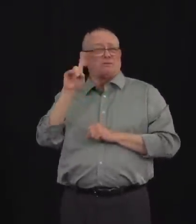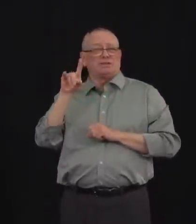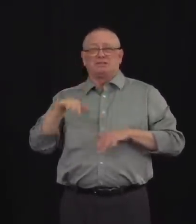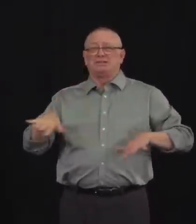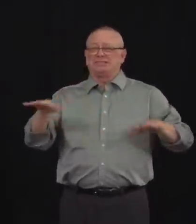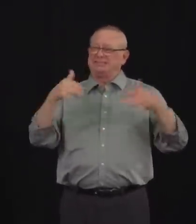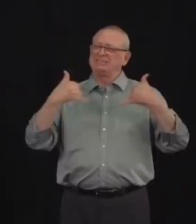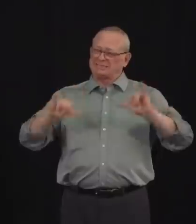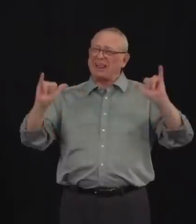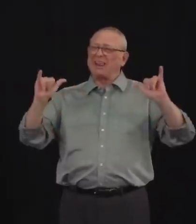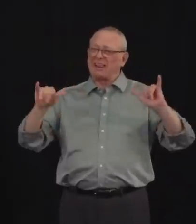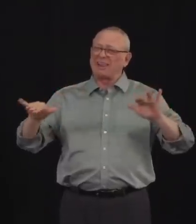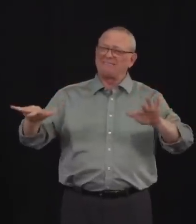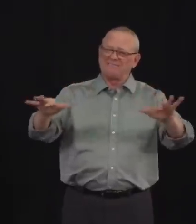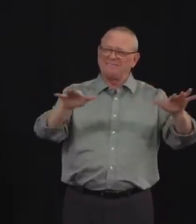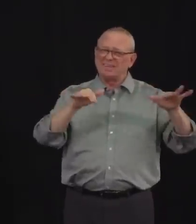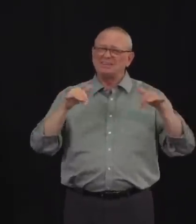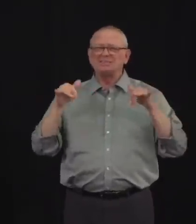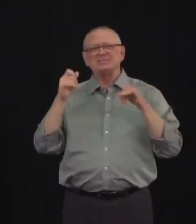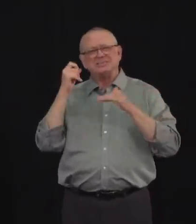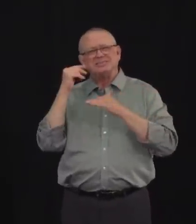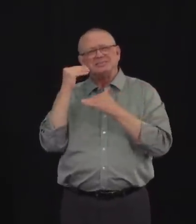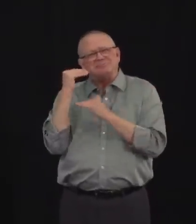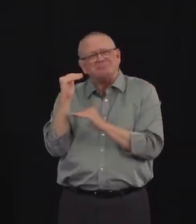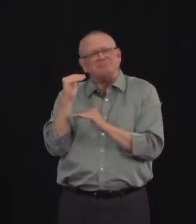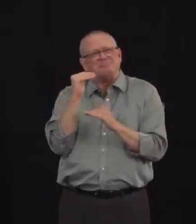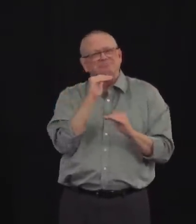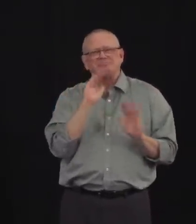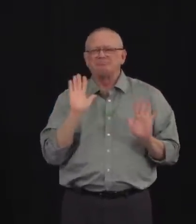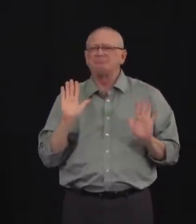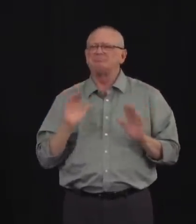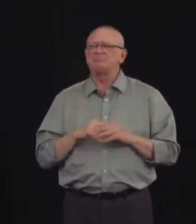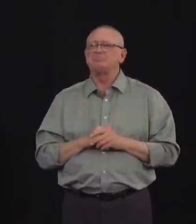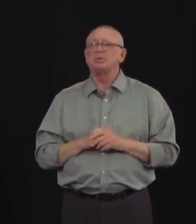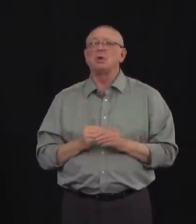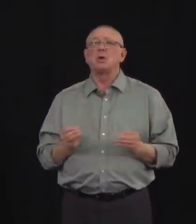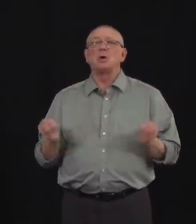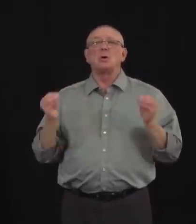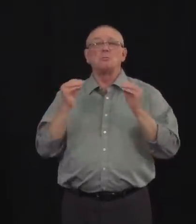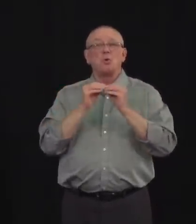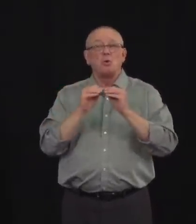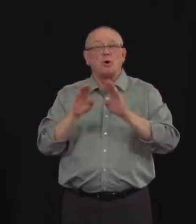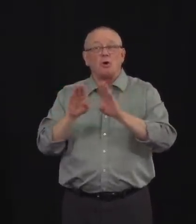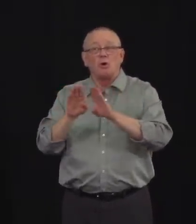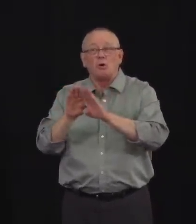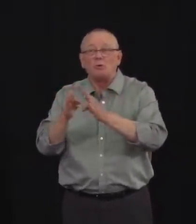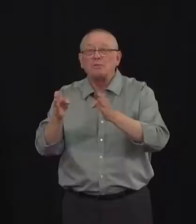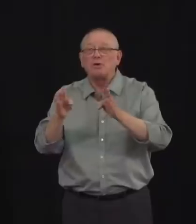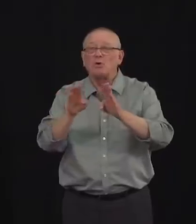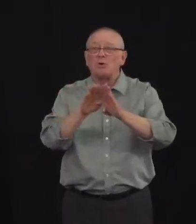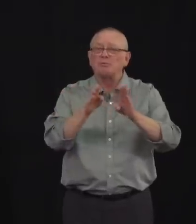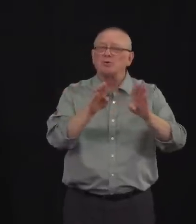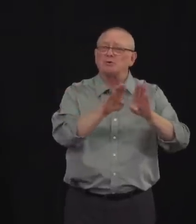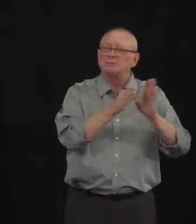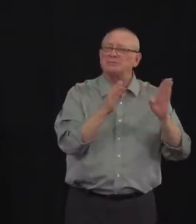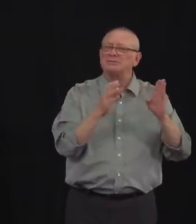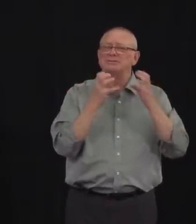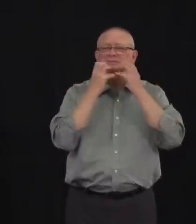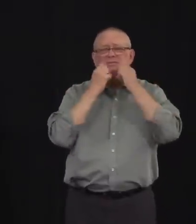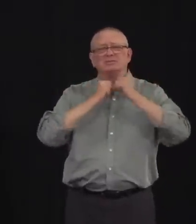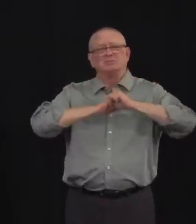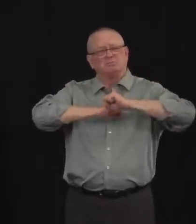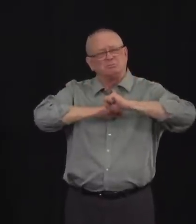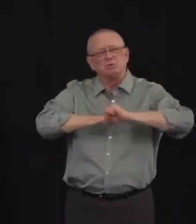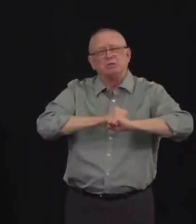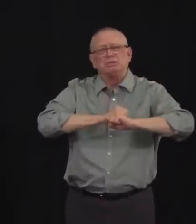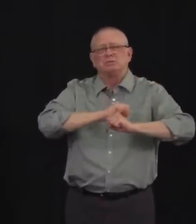As businesses and facilities continue to reopen, we must continue to prioritize the health of the most vulnerable of our